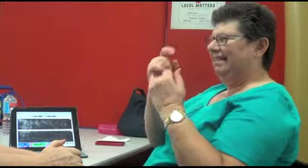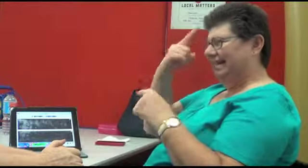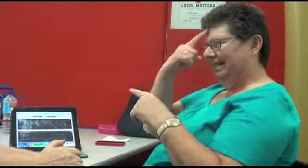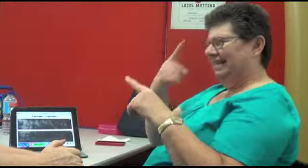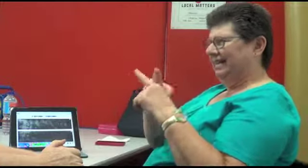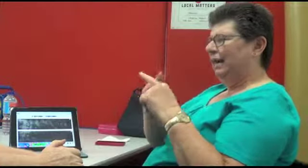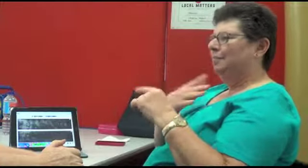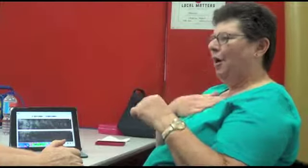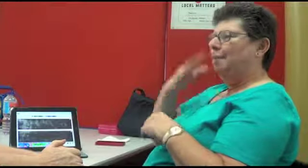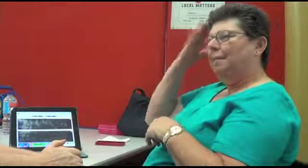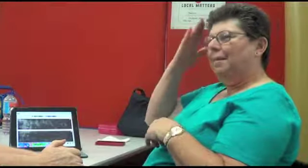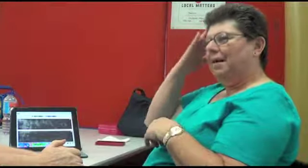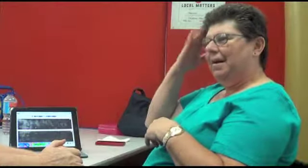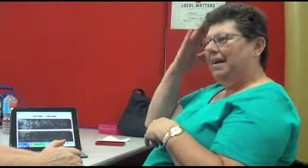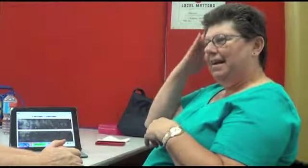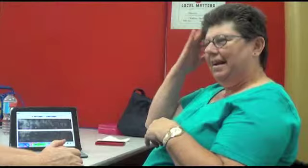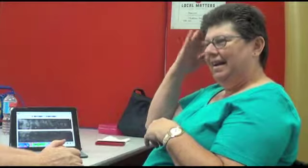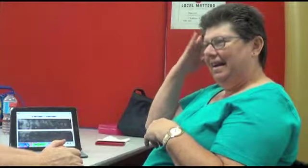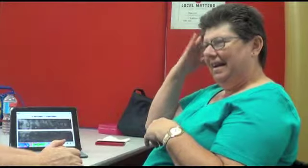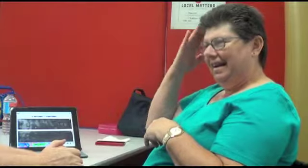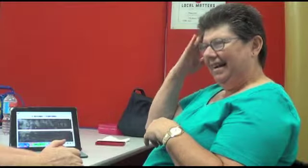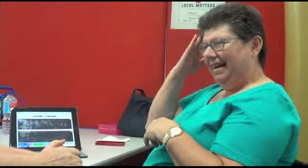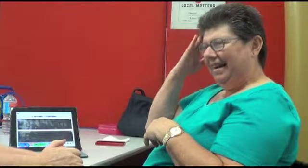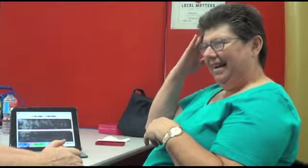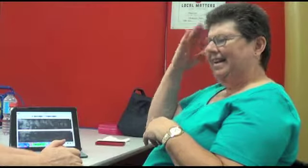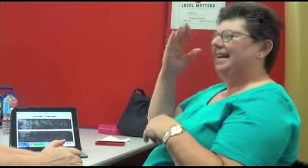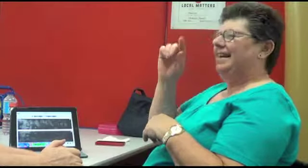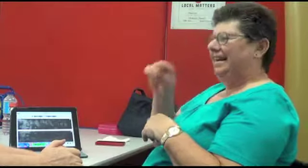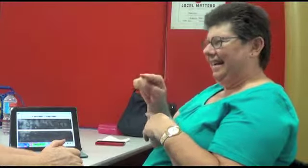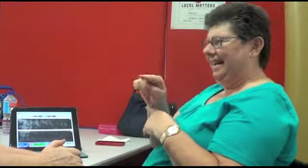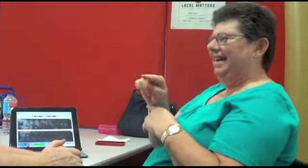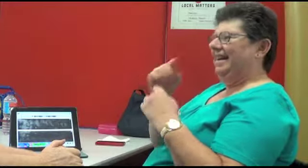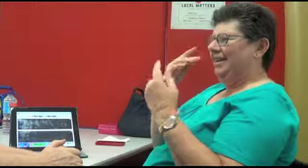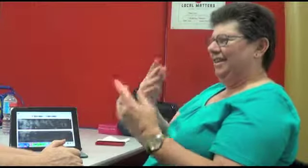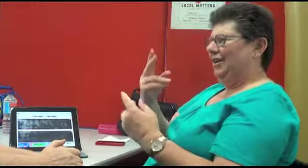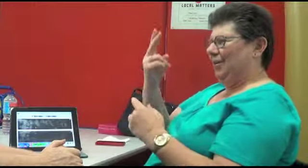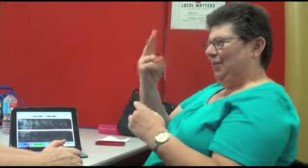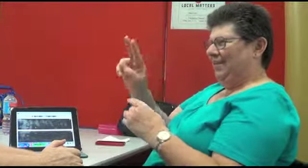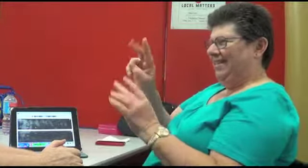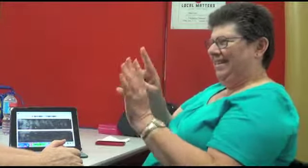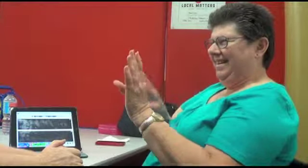Her sister is actually my mother and my mother was very sick. So my auntie came to visit my mother and that was 20 years ago.